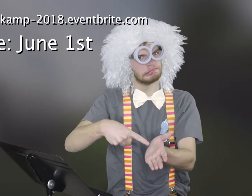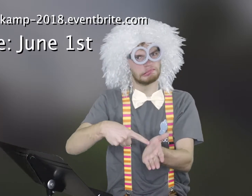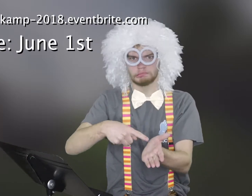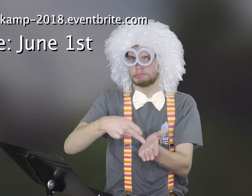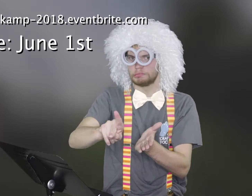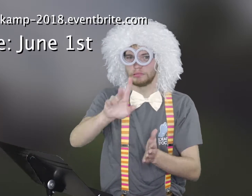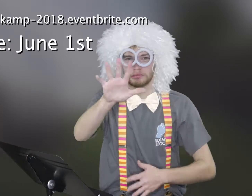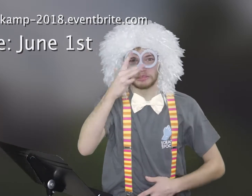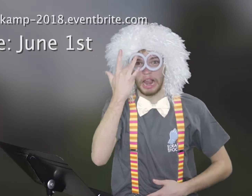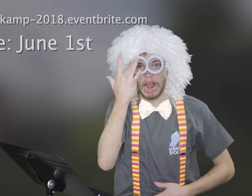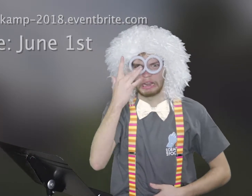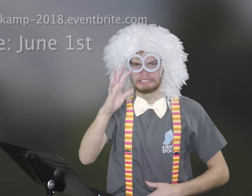before June 1st.